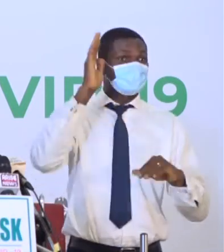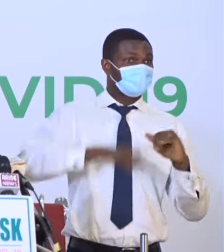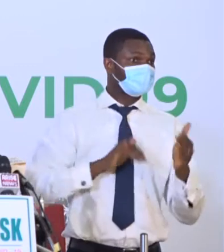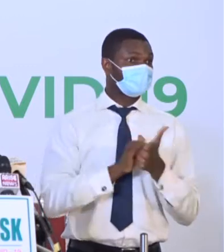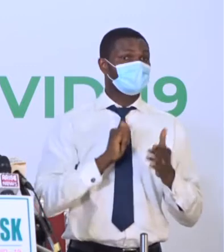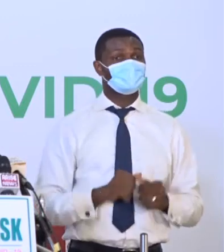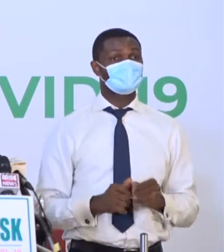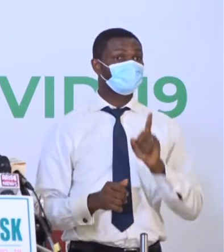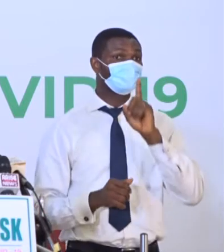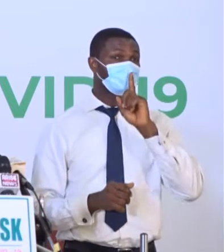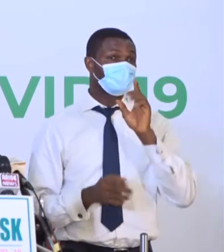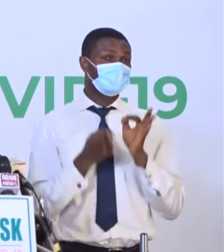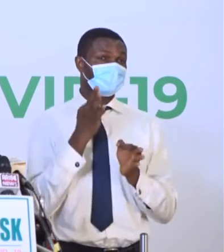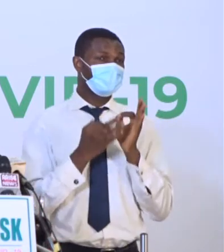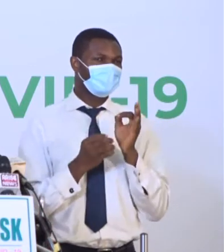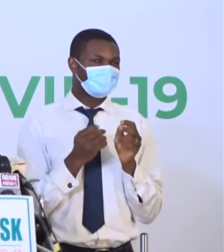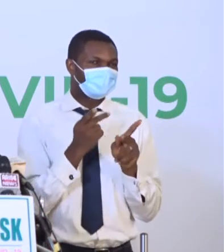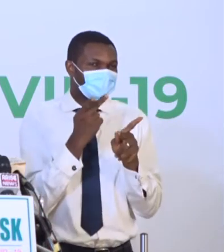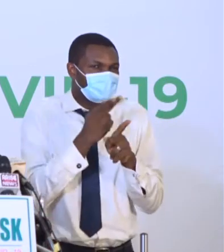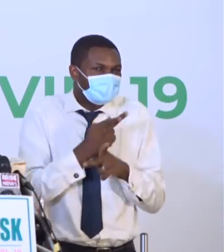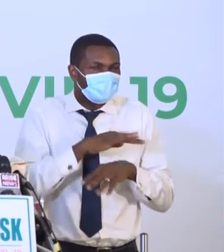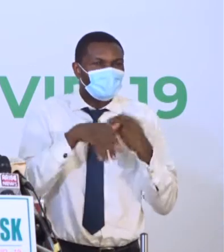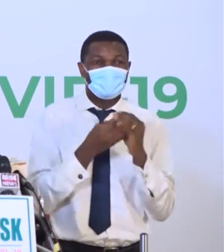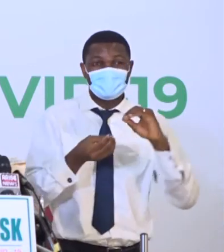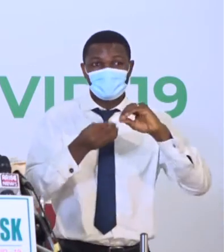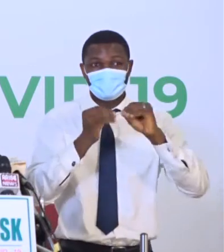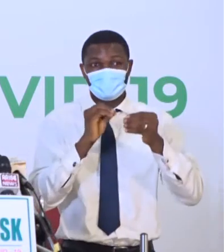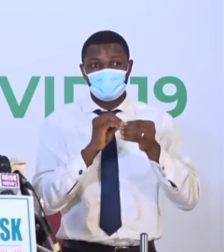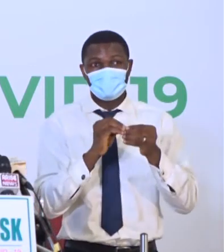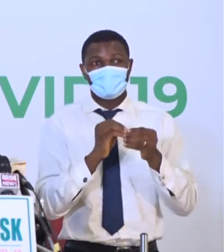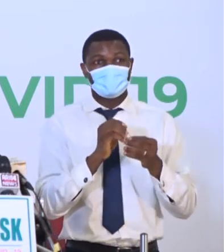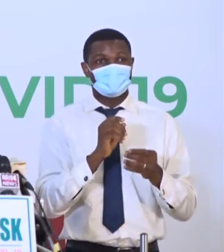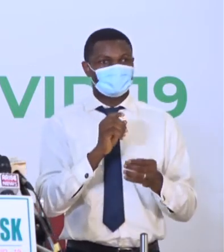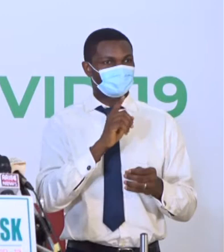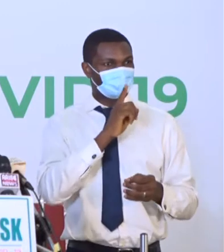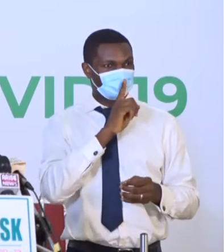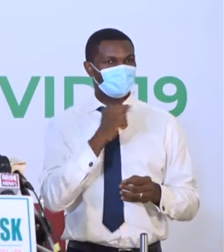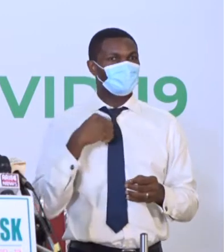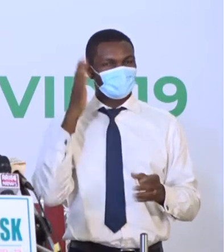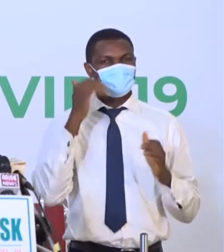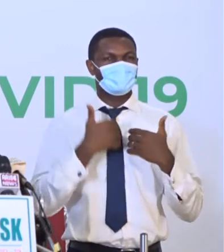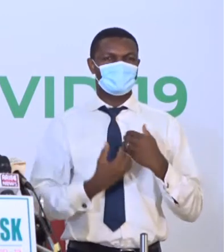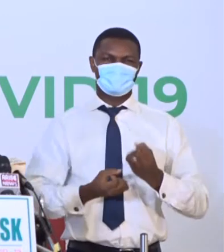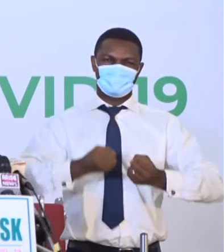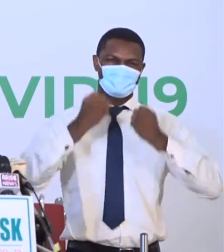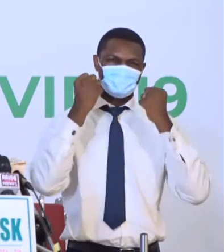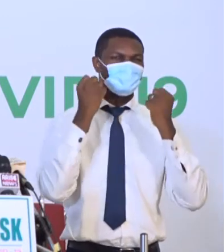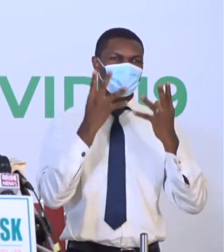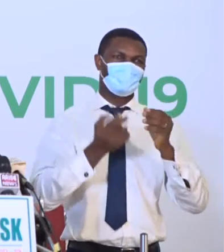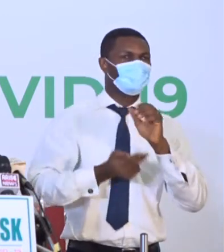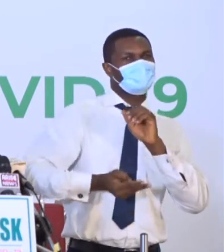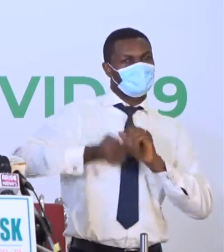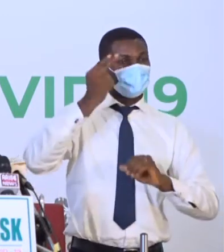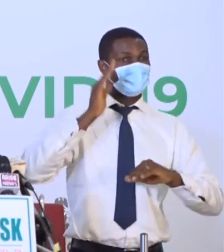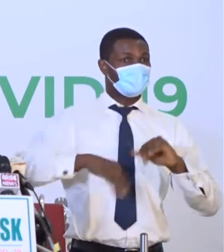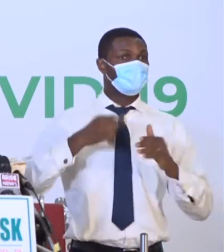Realistically, if we estimate the numbers missed, we will be in a much higher region. There is